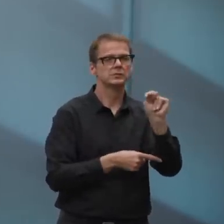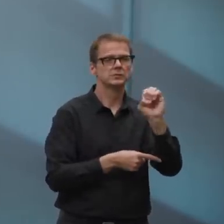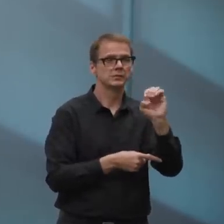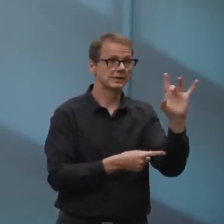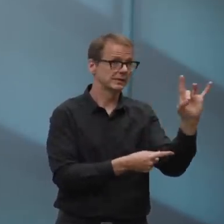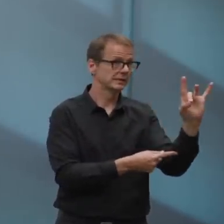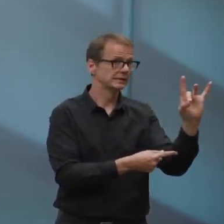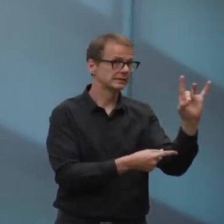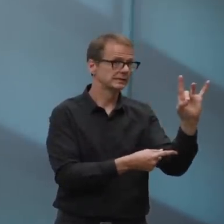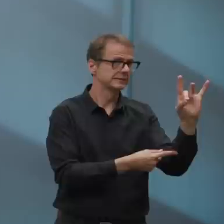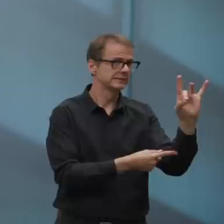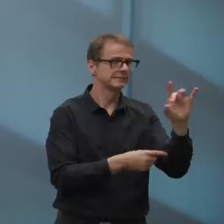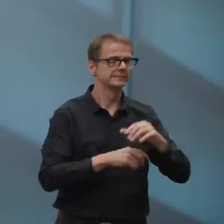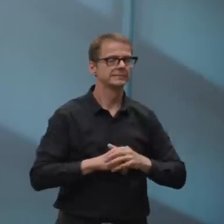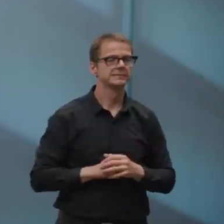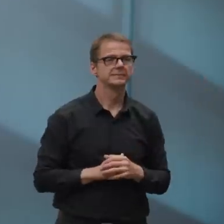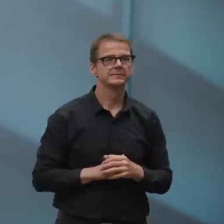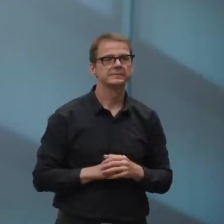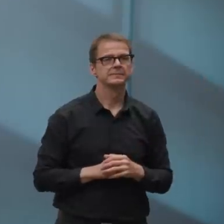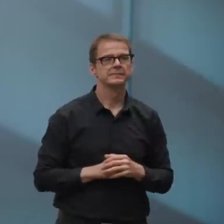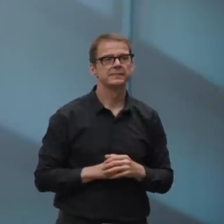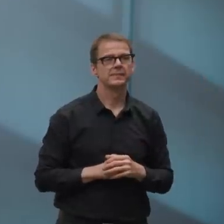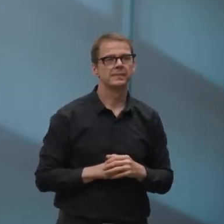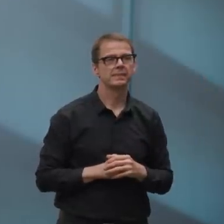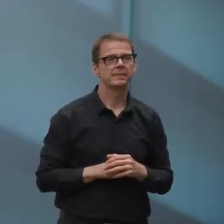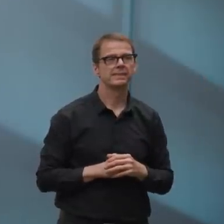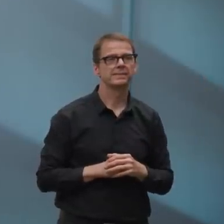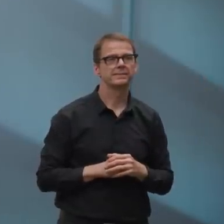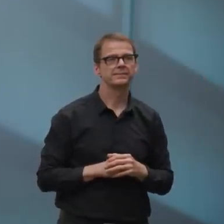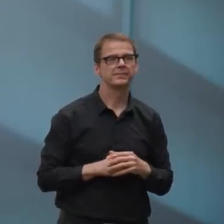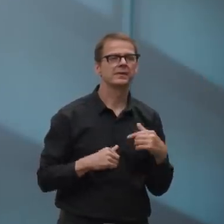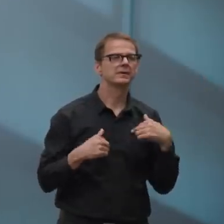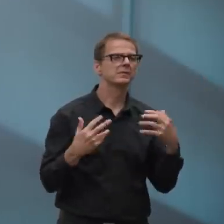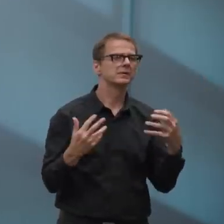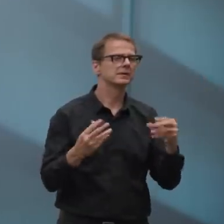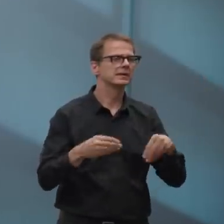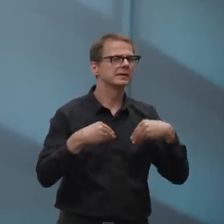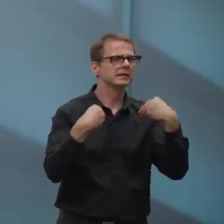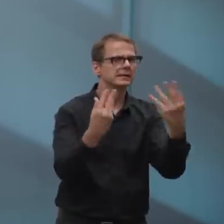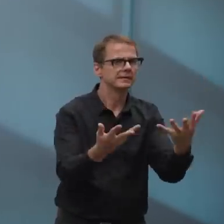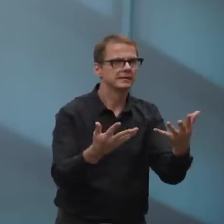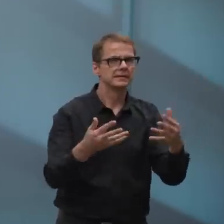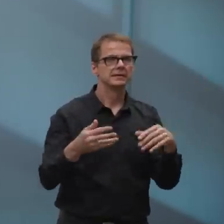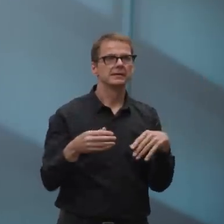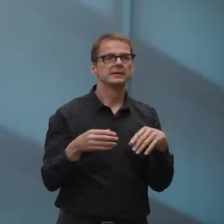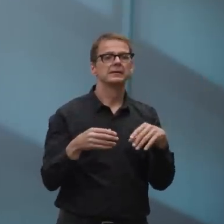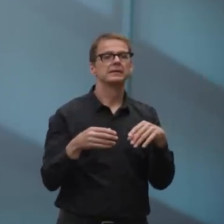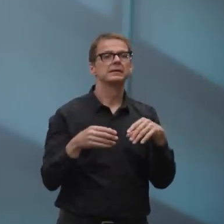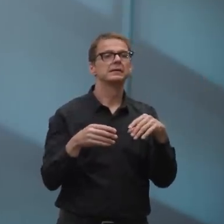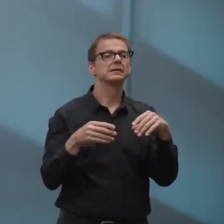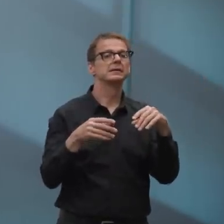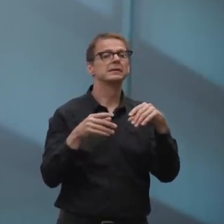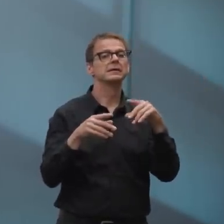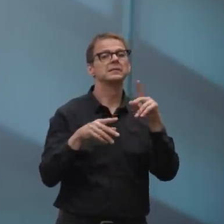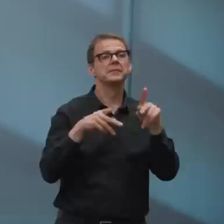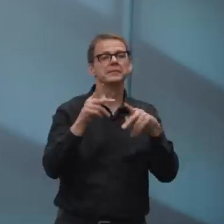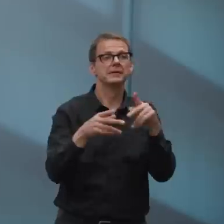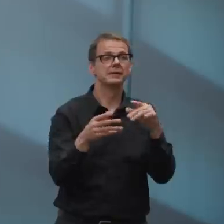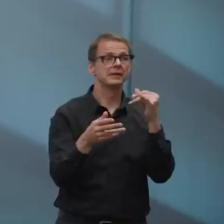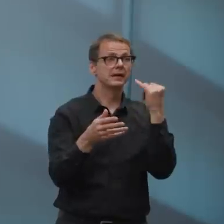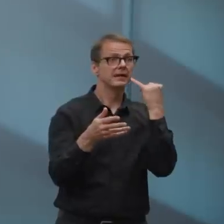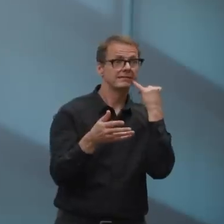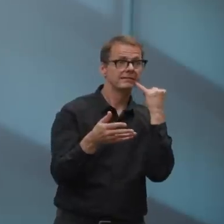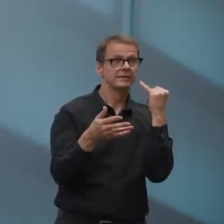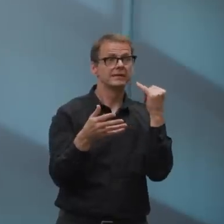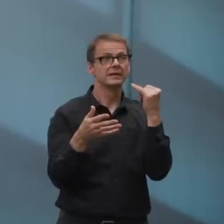period, uh, to allow folks to take advantage of the curbside pickup and drop off. Um, these,